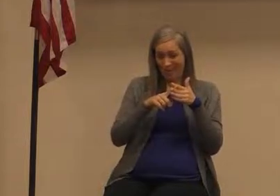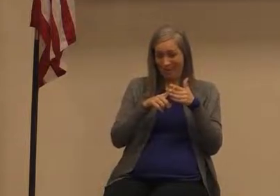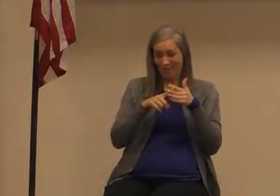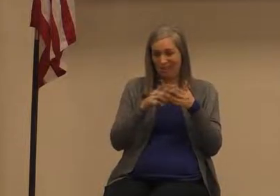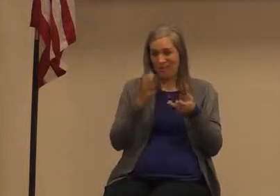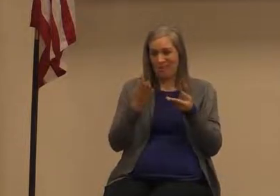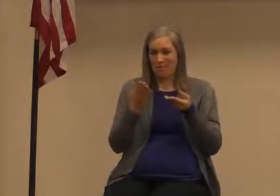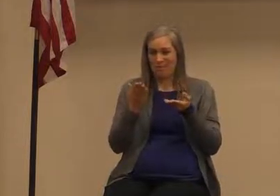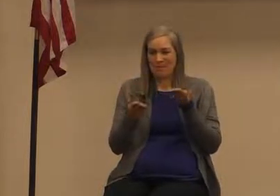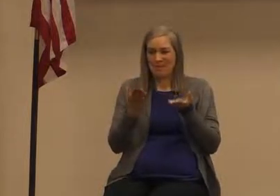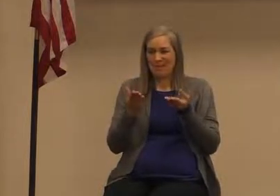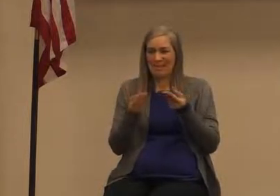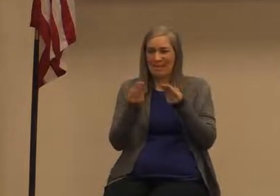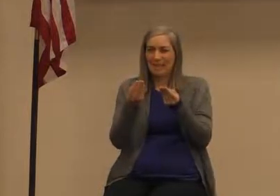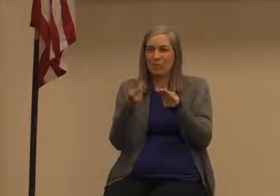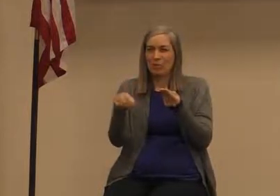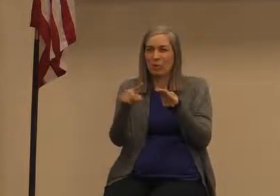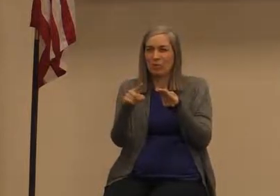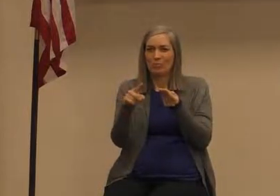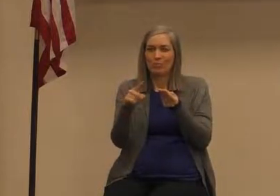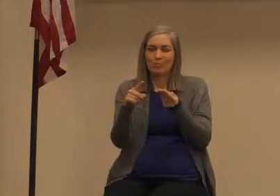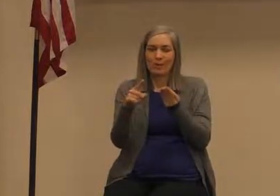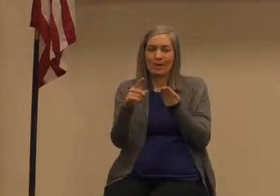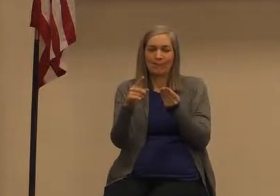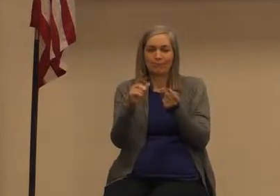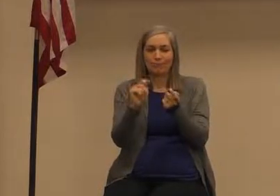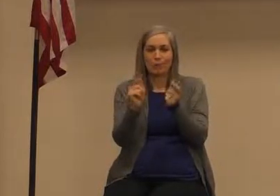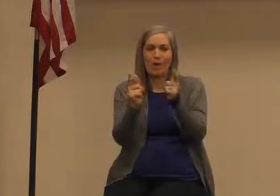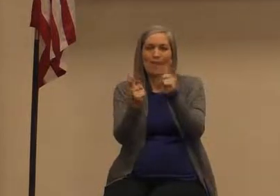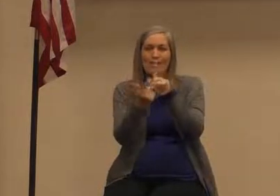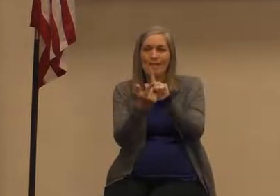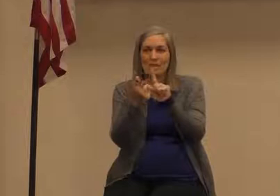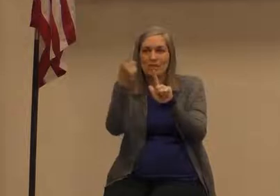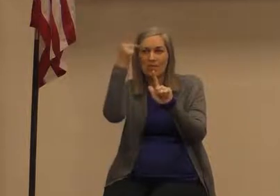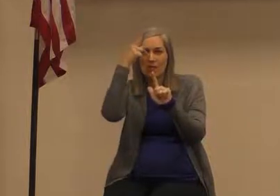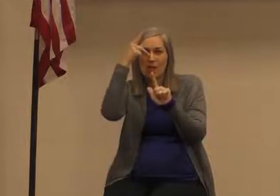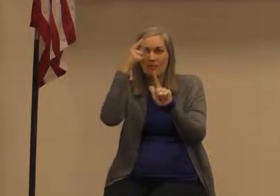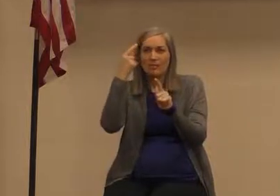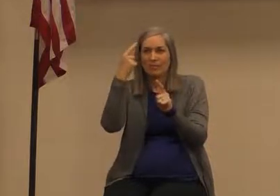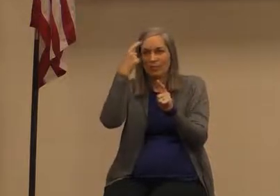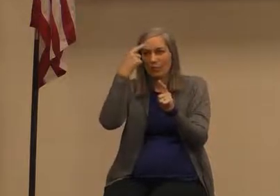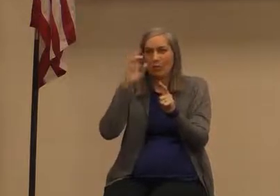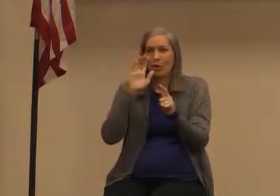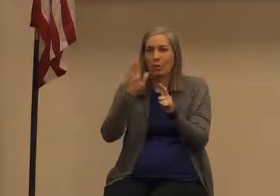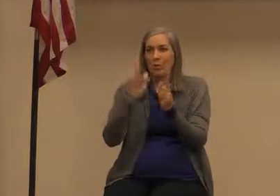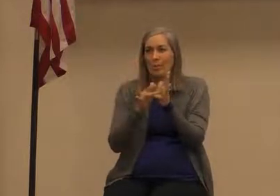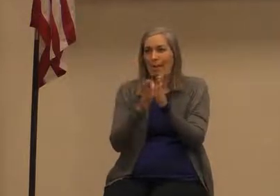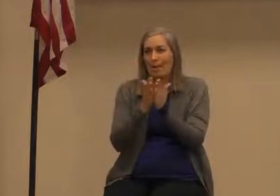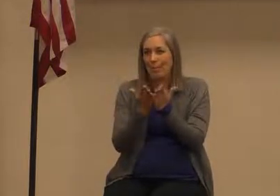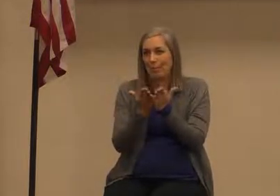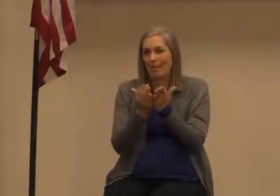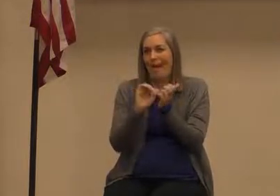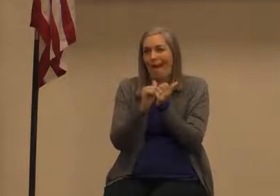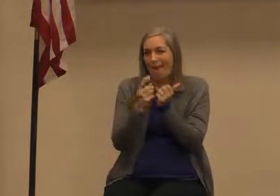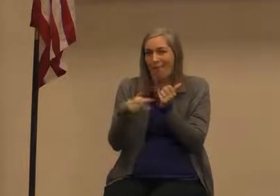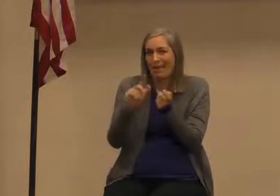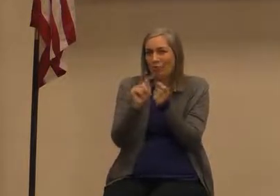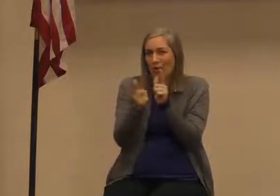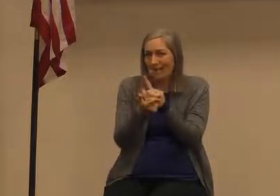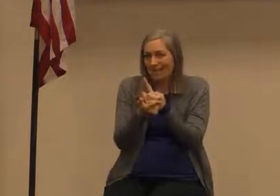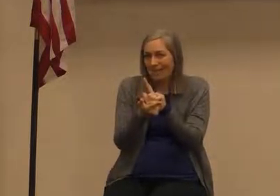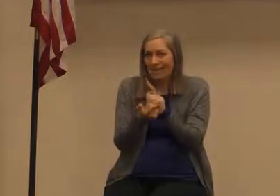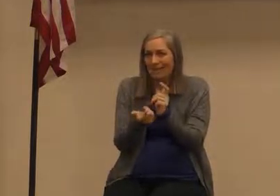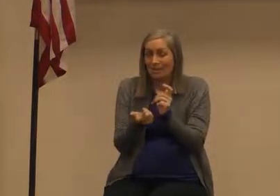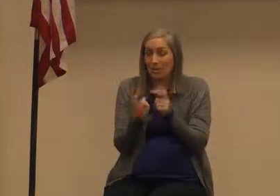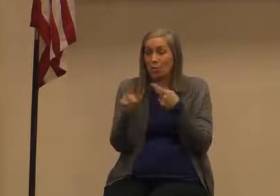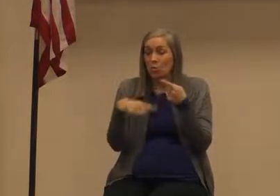philosophy of whatever version you're using okay and in there you'll actually find this that when the word Lord is used in all caps